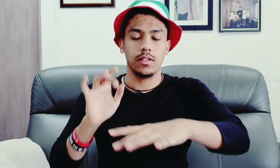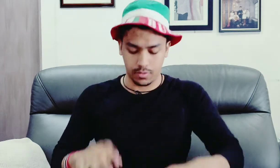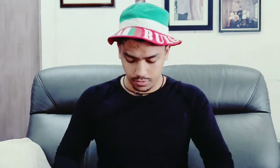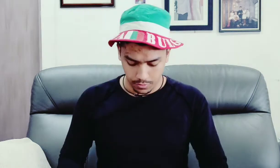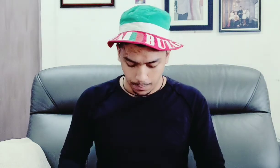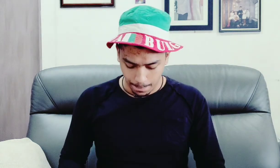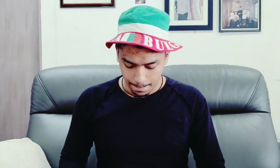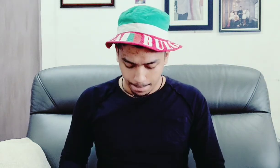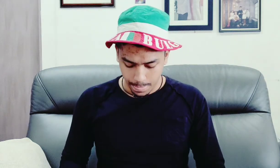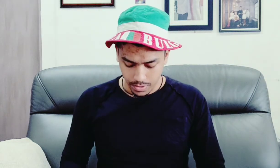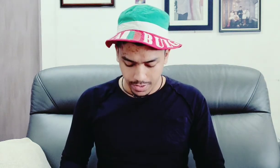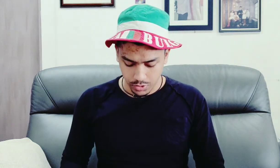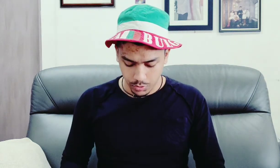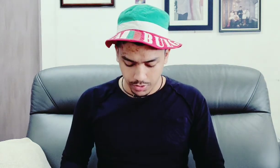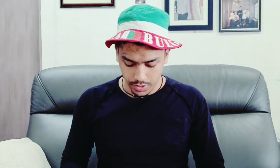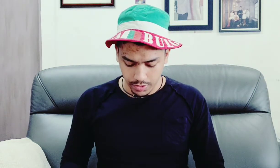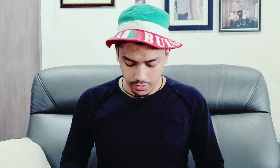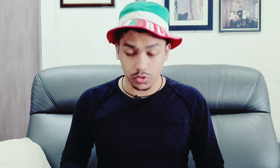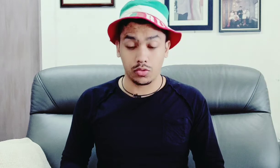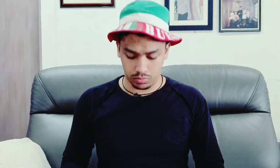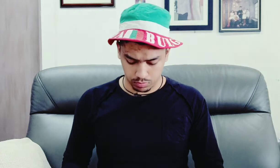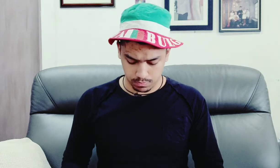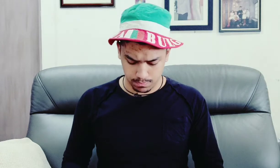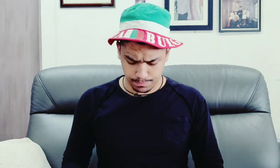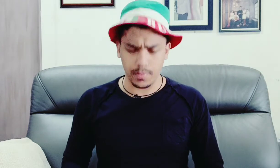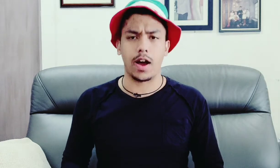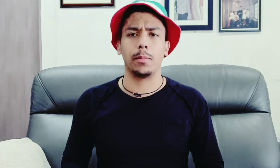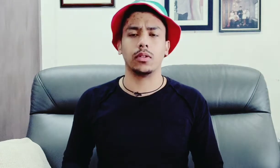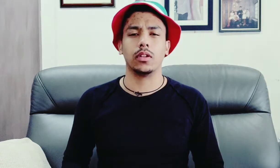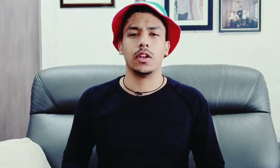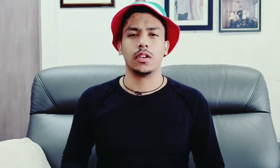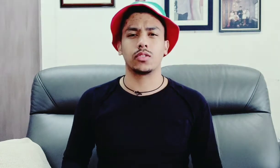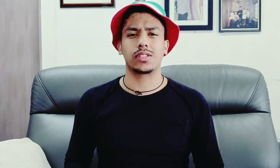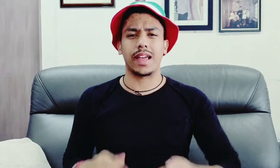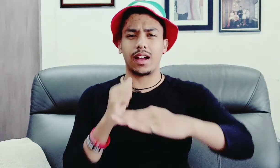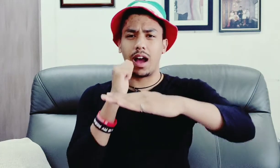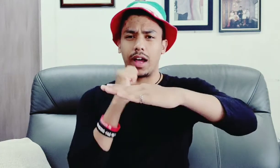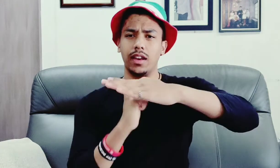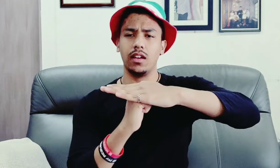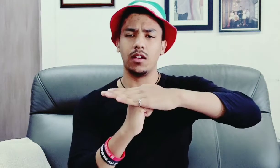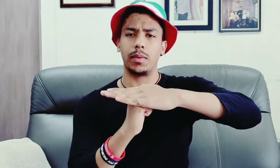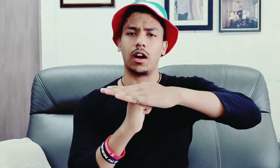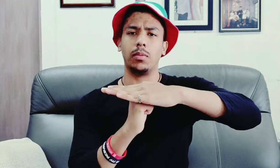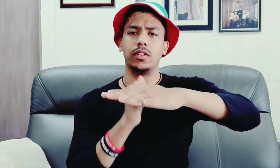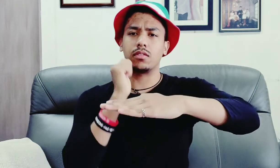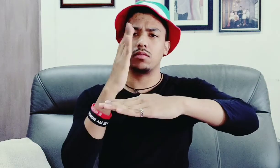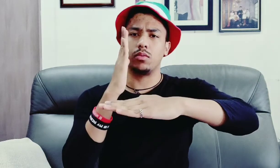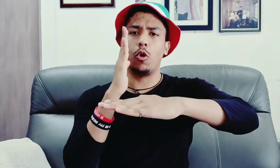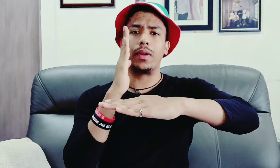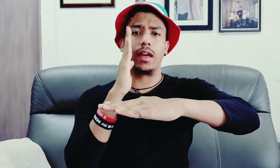next word is humble so it's like hide but humble is open